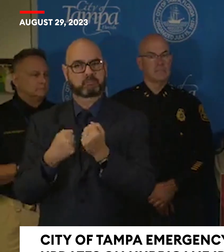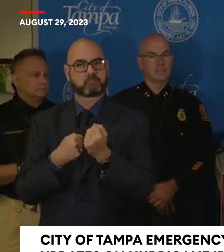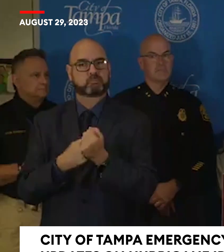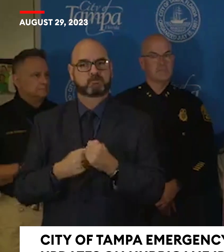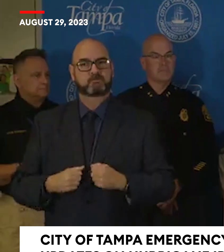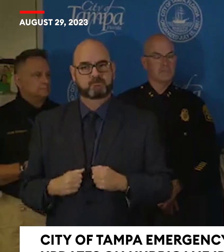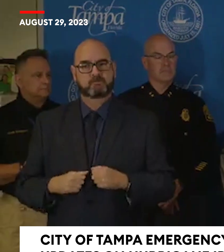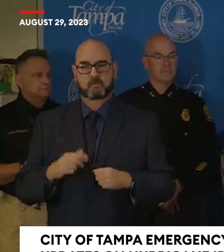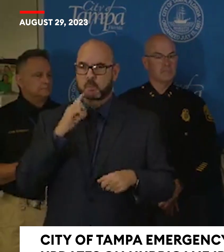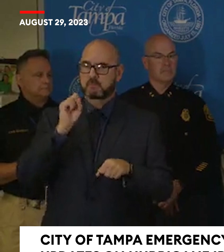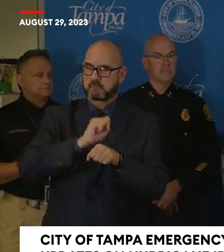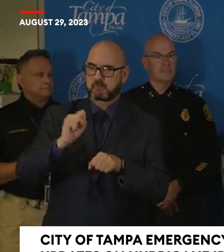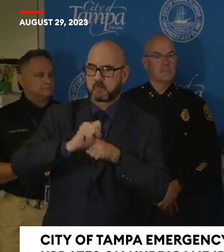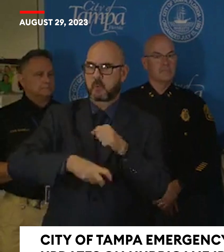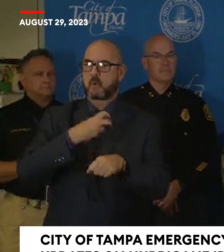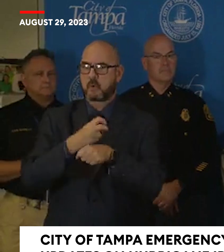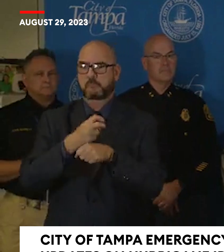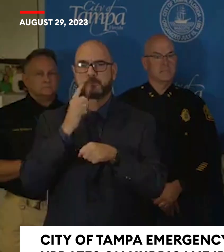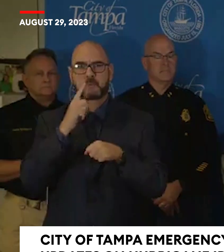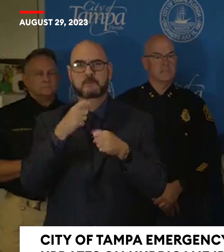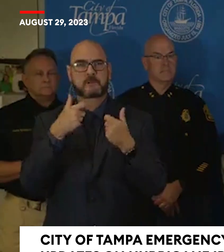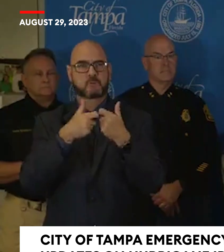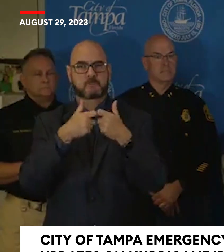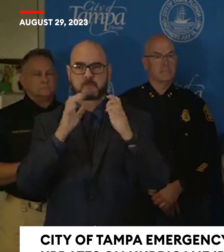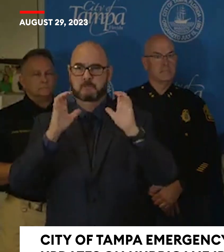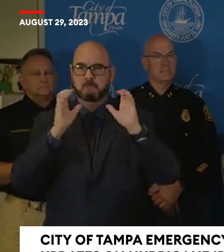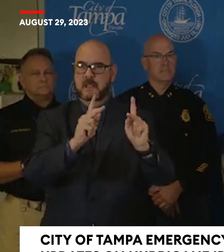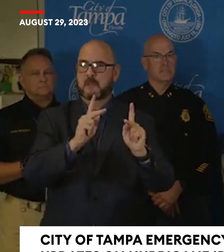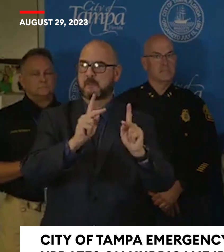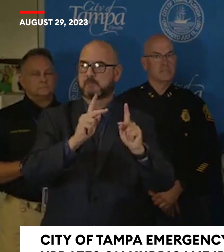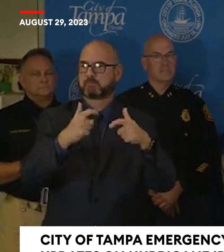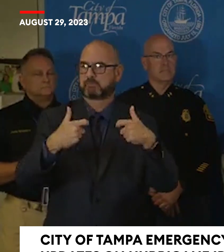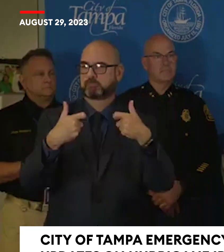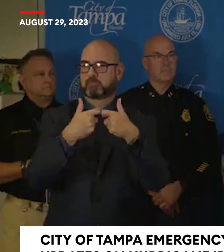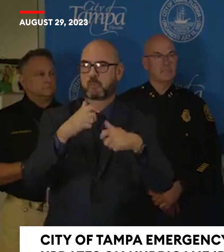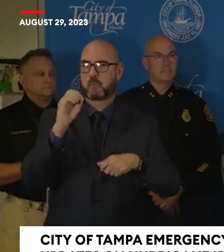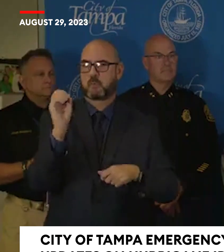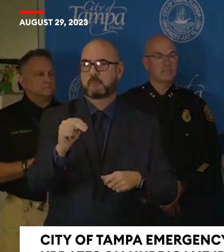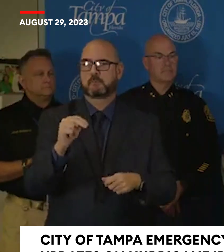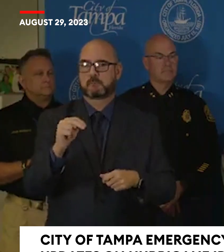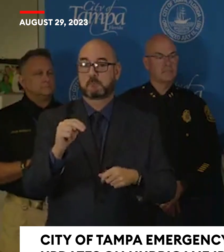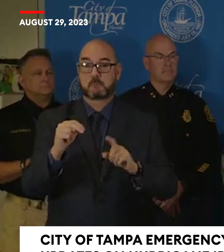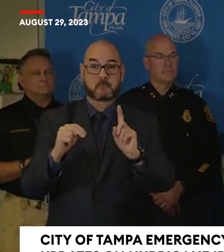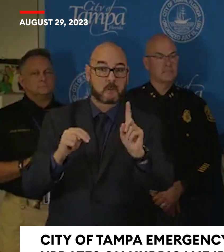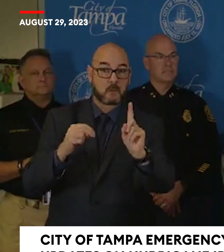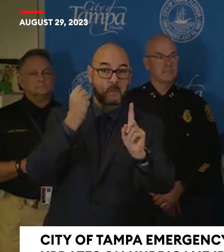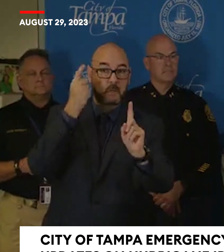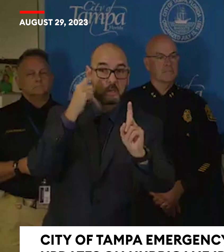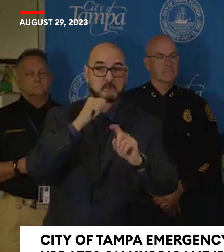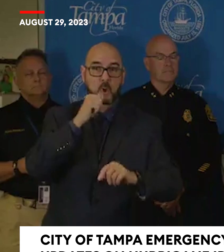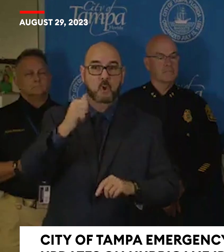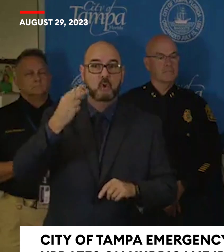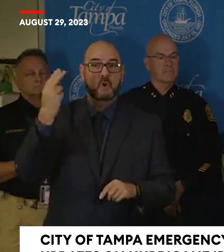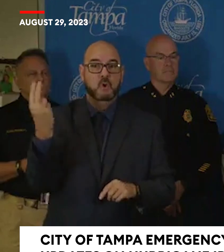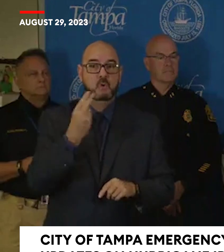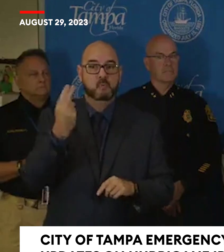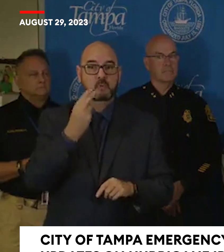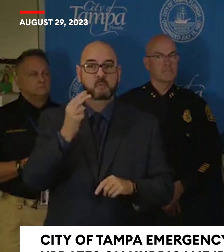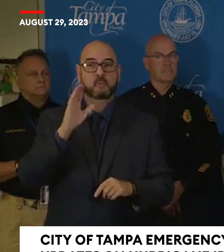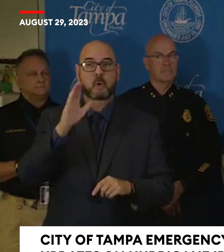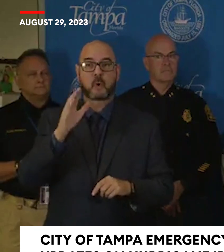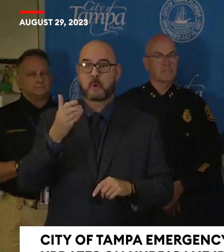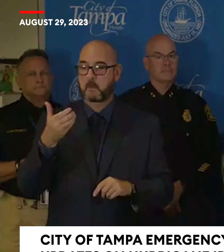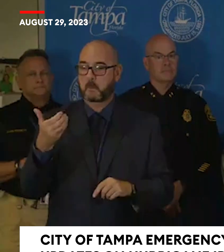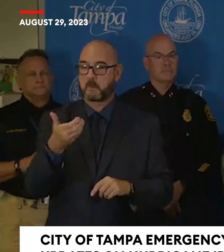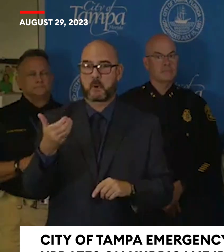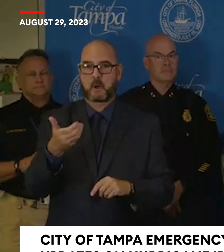terms of safety, a few items. Do not operate portable generators during the storm. Portable generators should